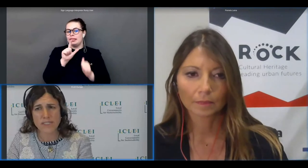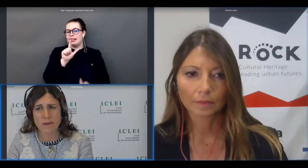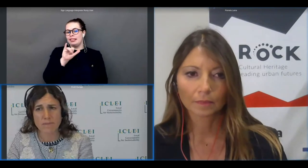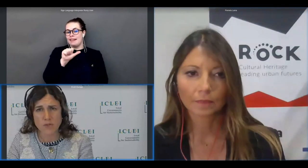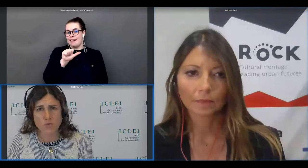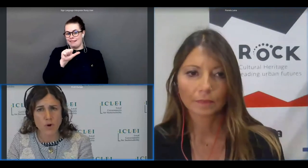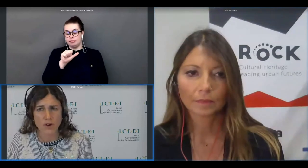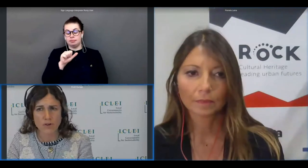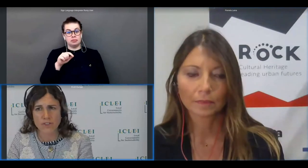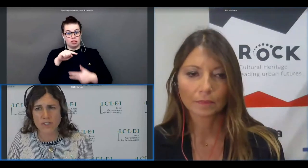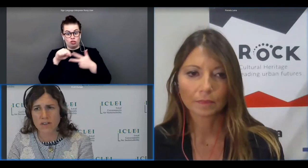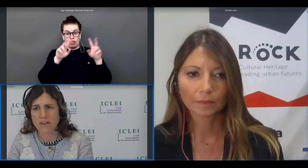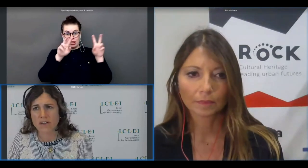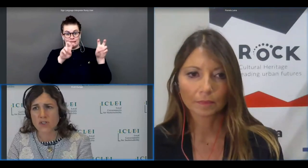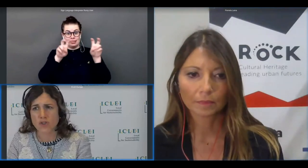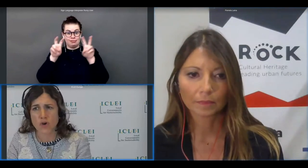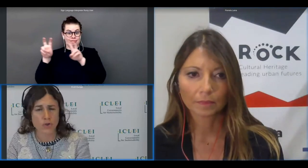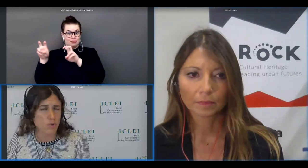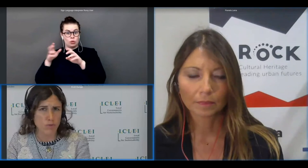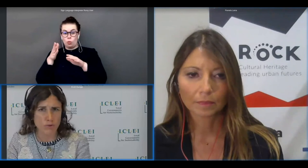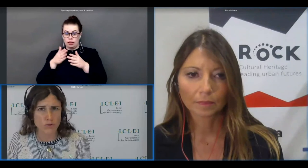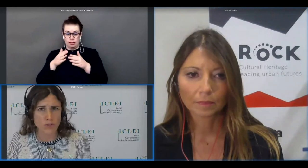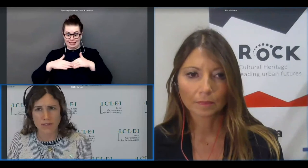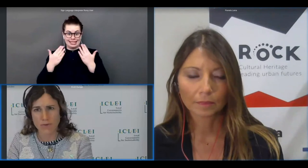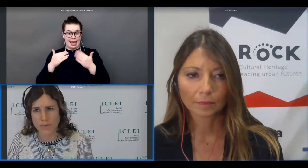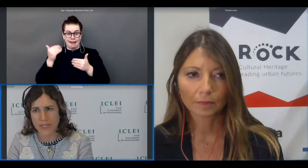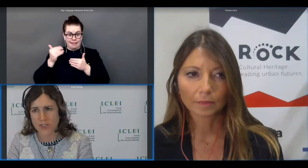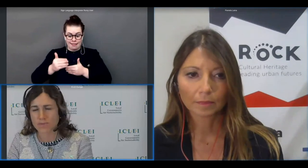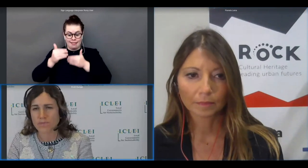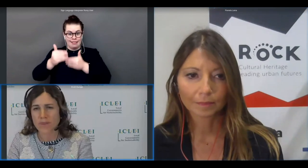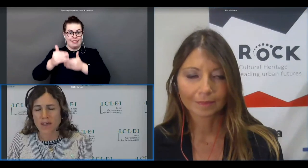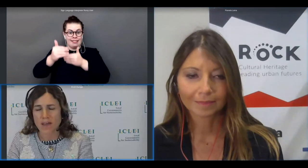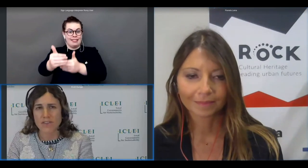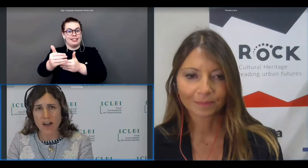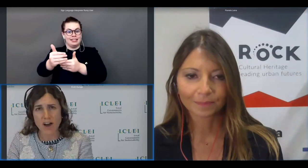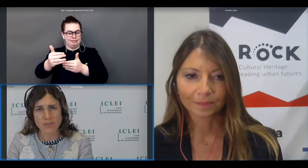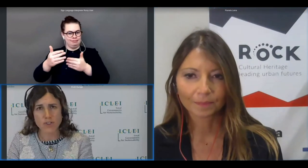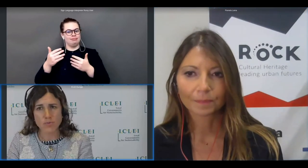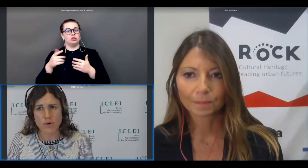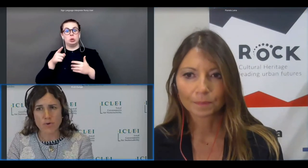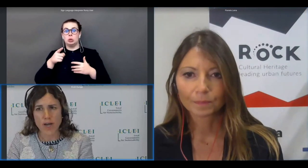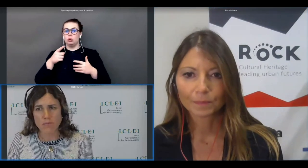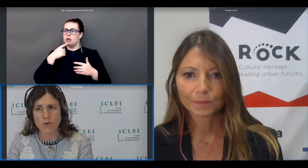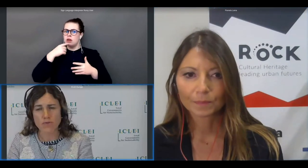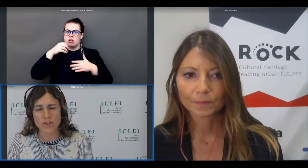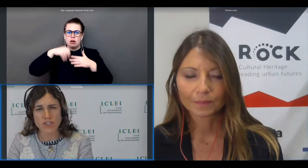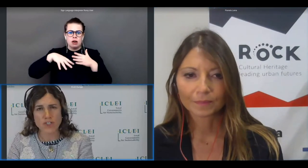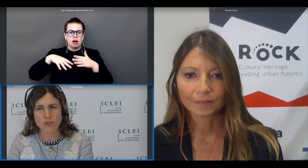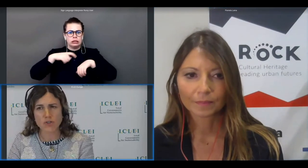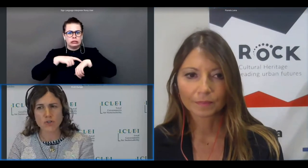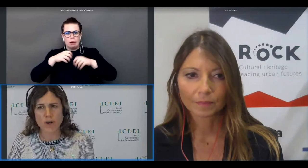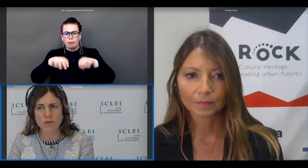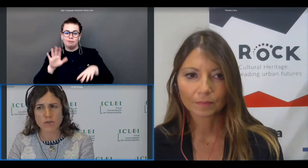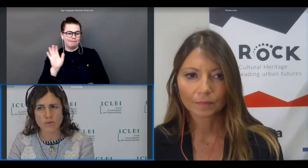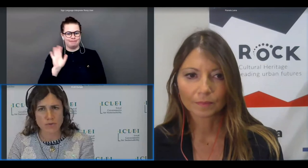will take place one one after the other so you won't lose any information the afternoon program will feature